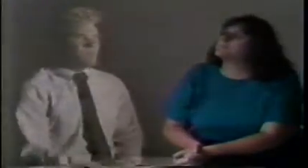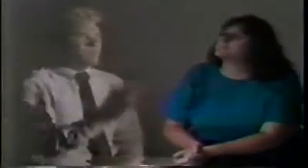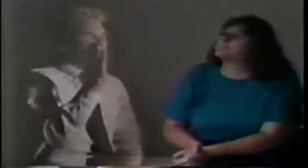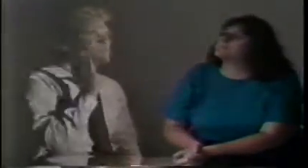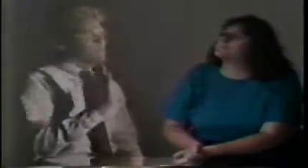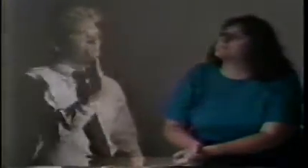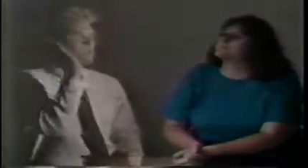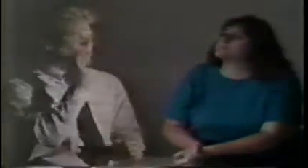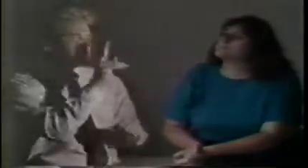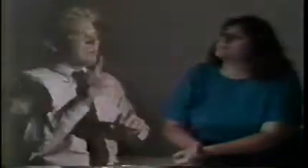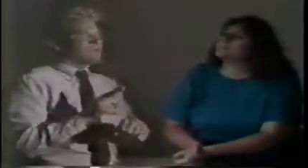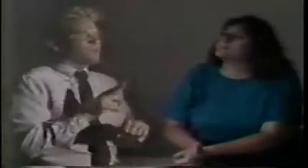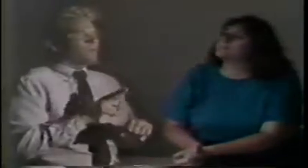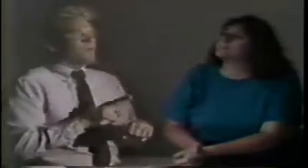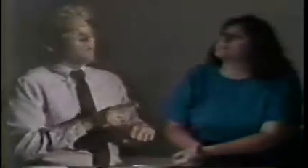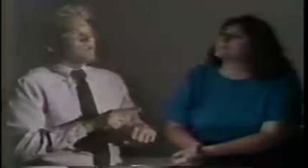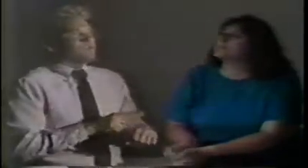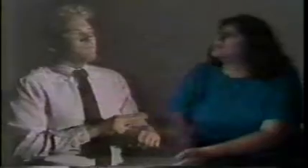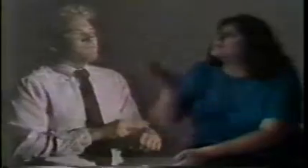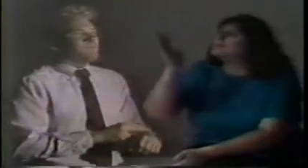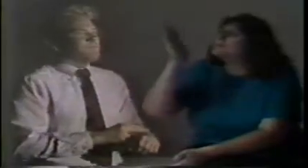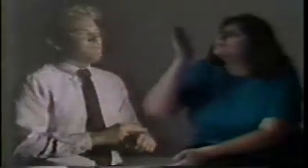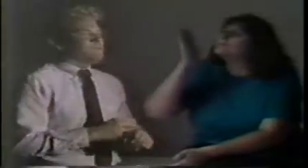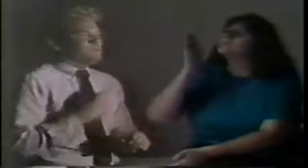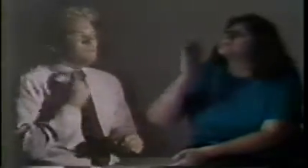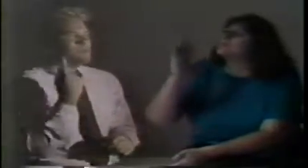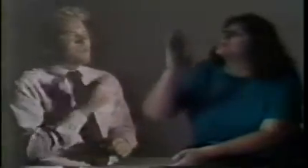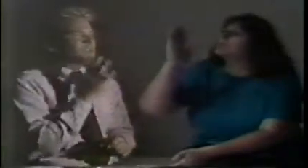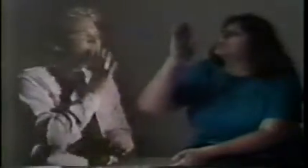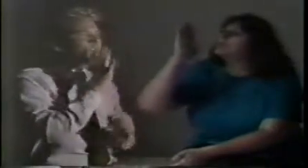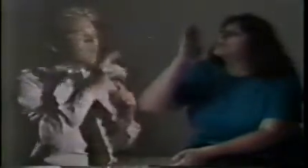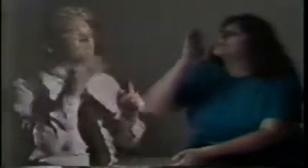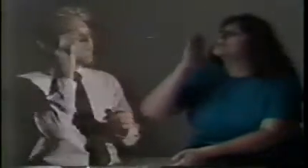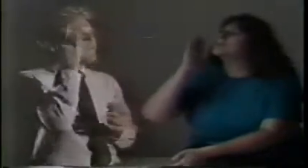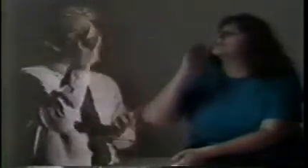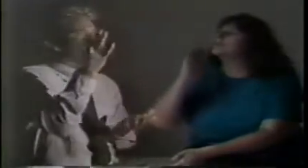It used to be so natural to talk about forever,